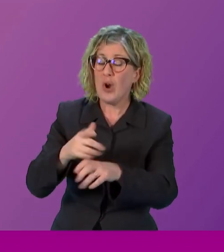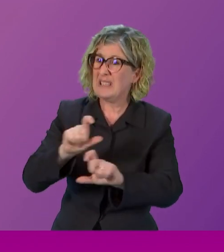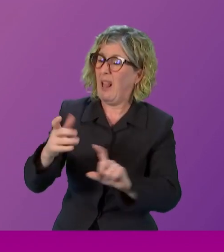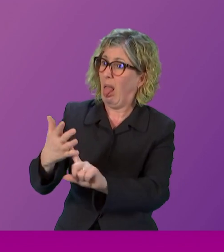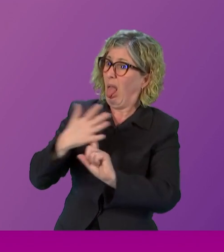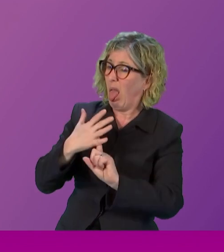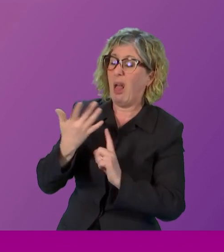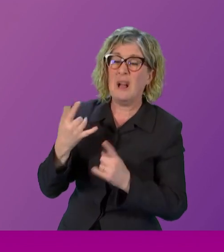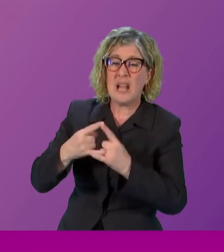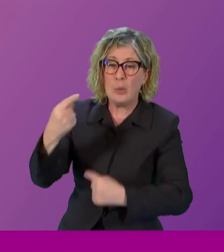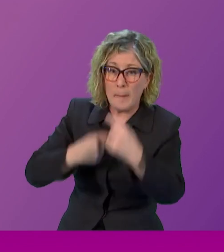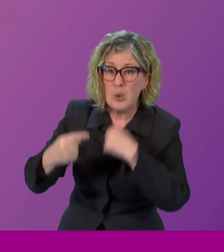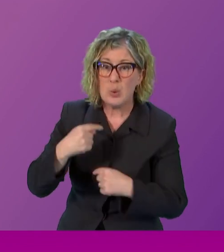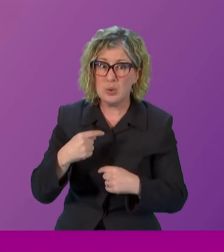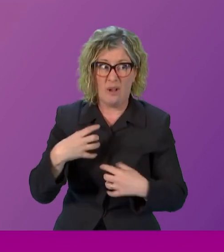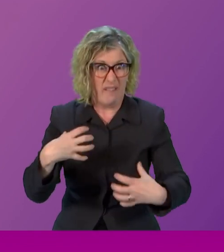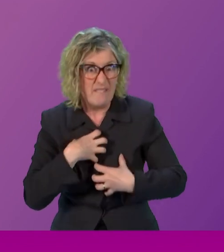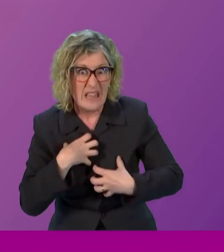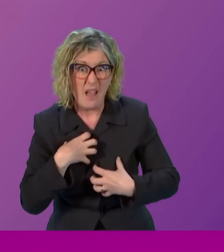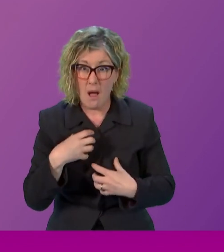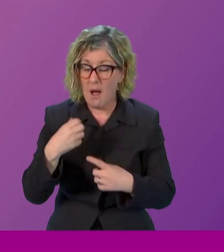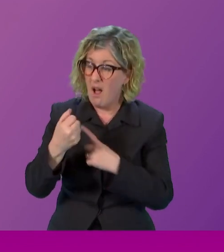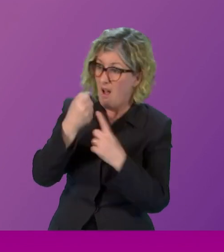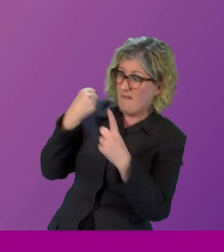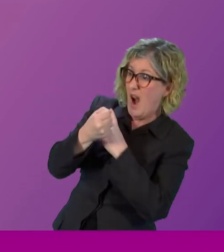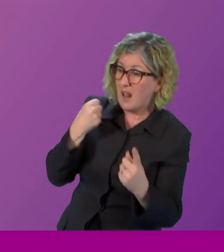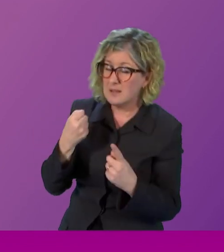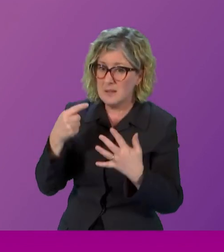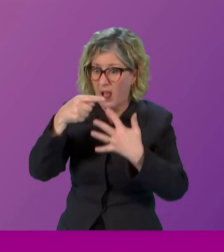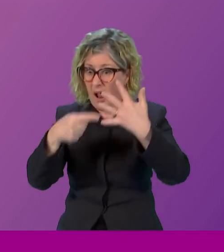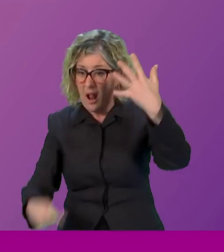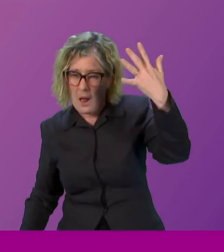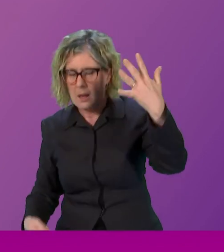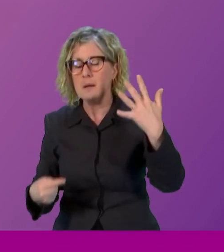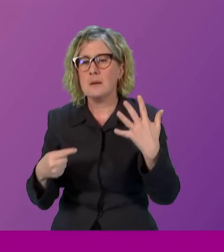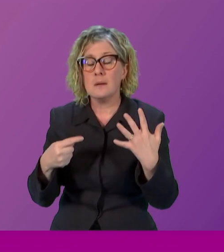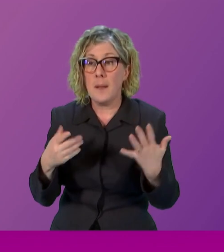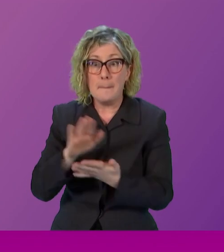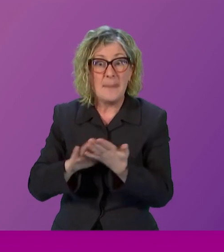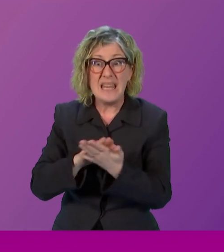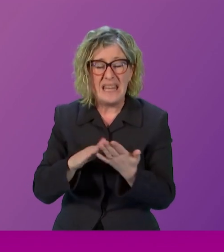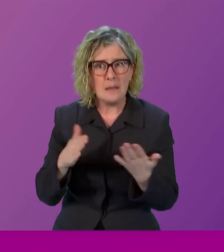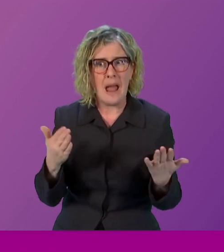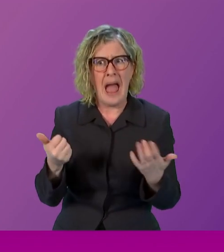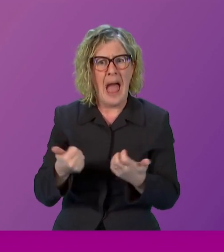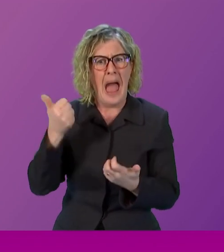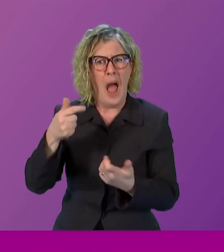as long as women live in fear of violence then women will never fulfil our true potential so we need to